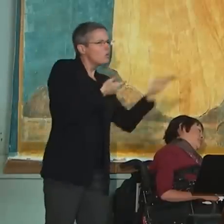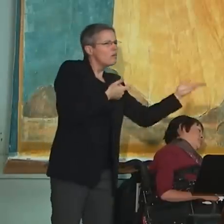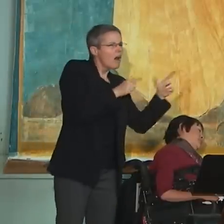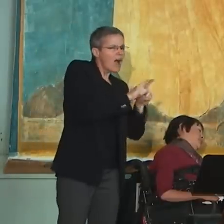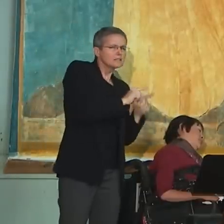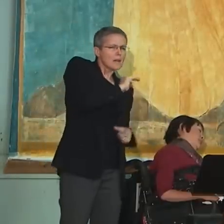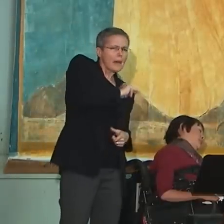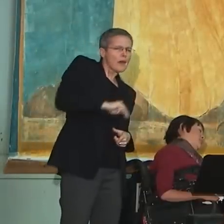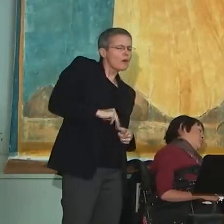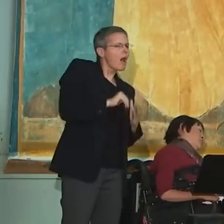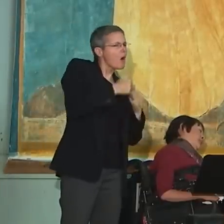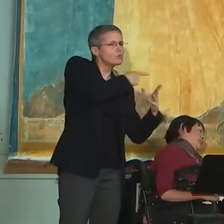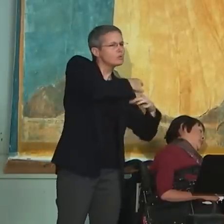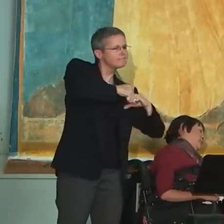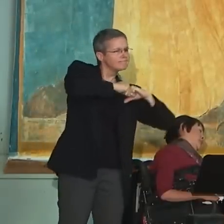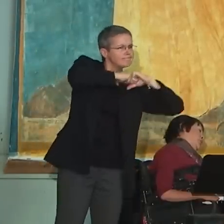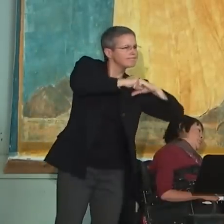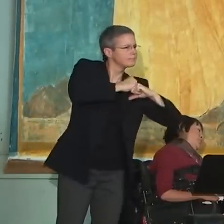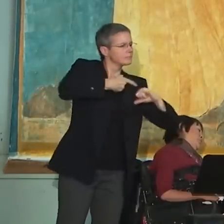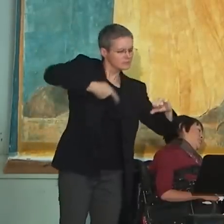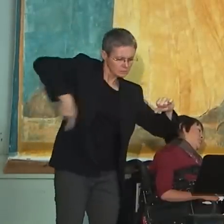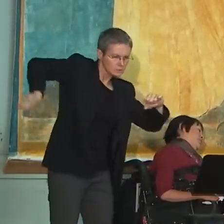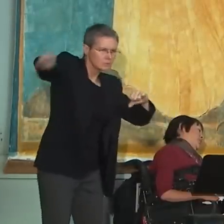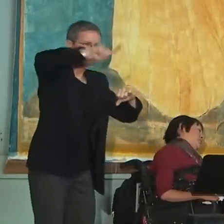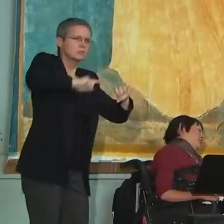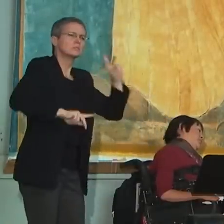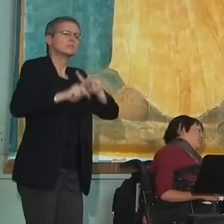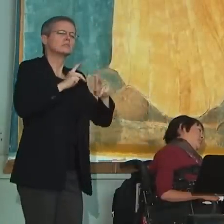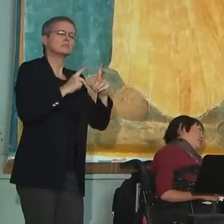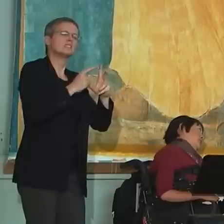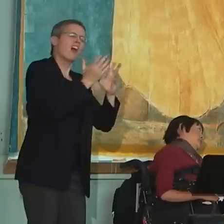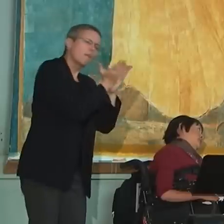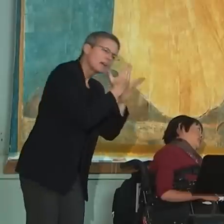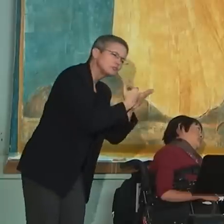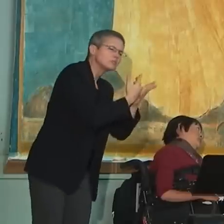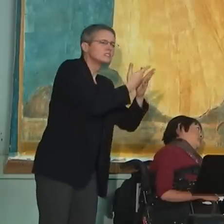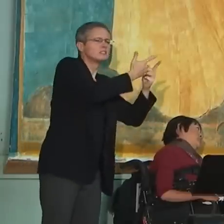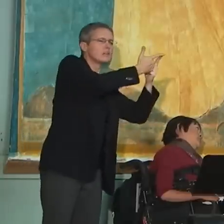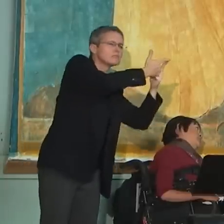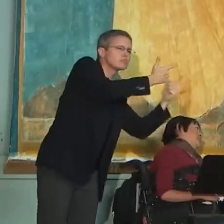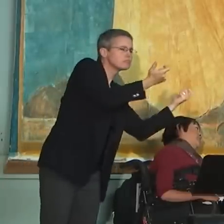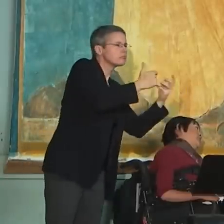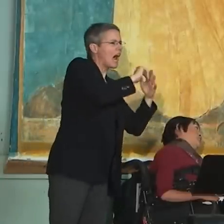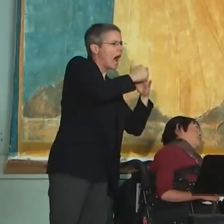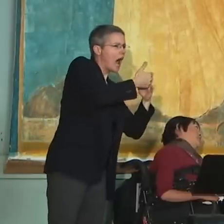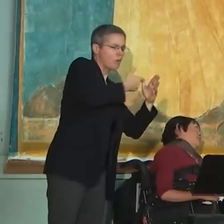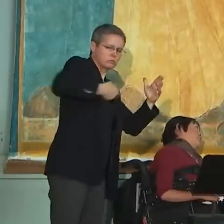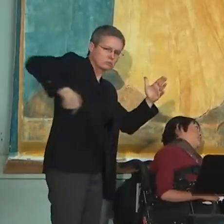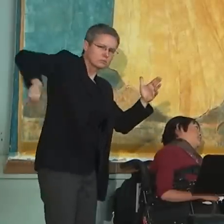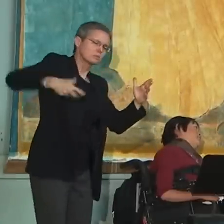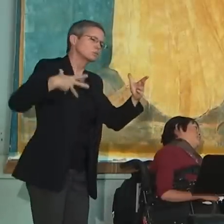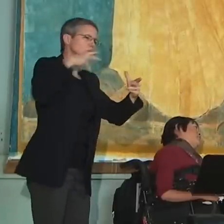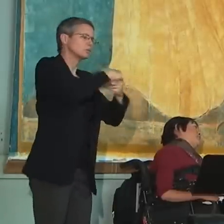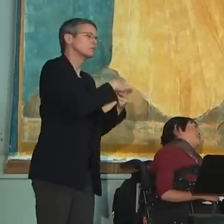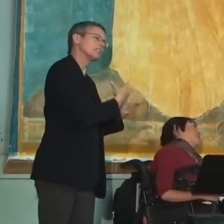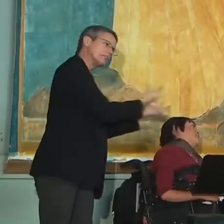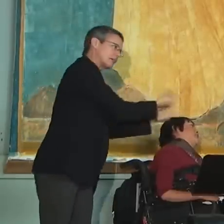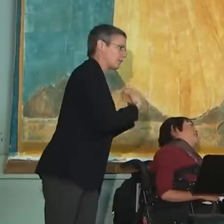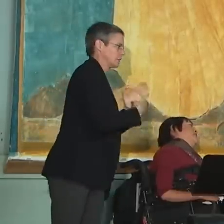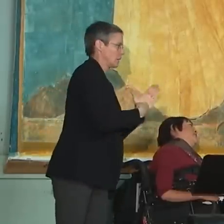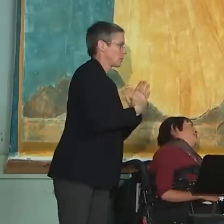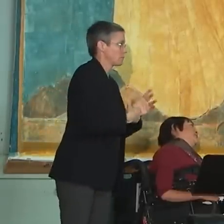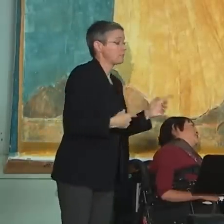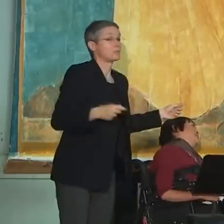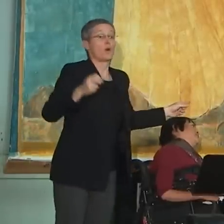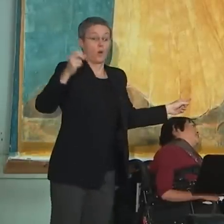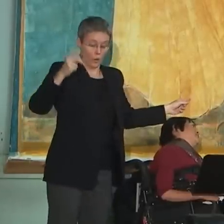ensure that people with disabilities are protected when budgets are developed and implemented? And please be specific in your examples. Okay. Now this